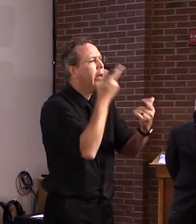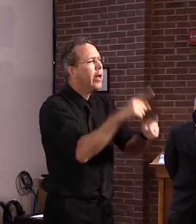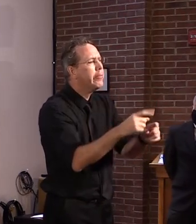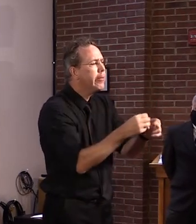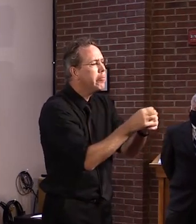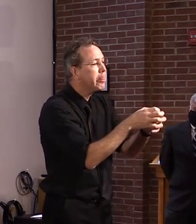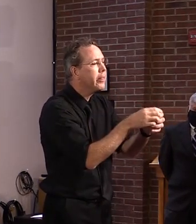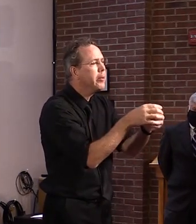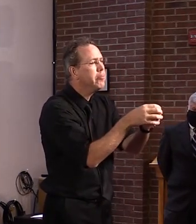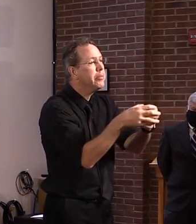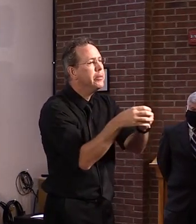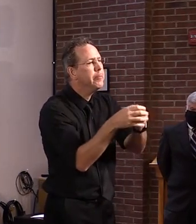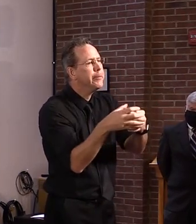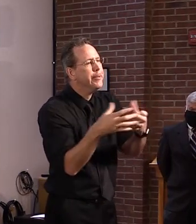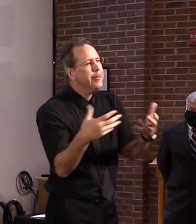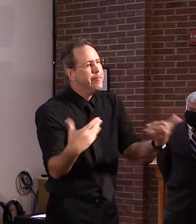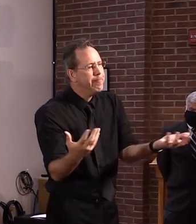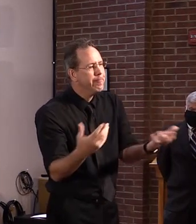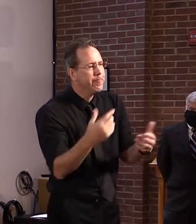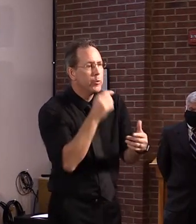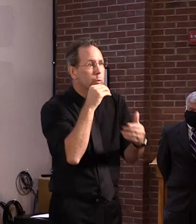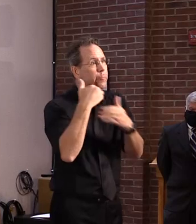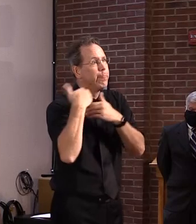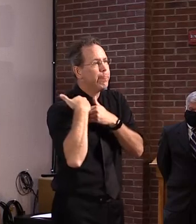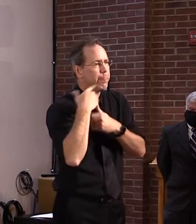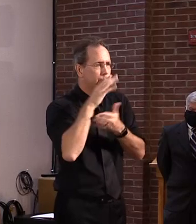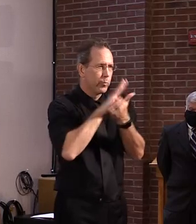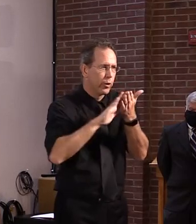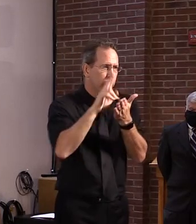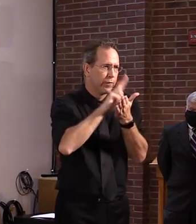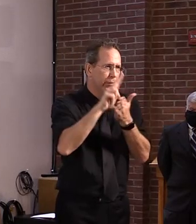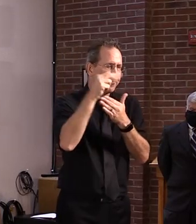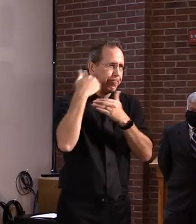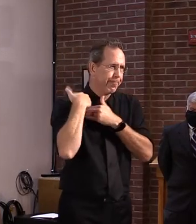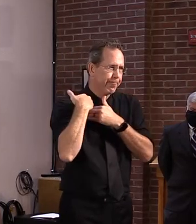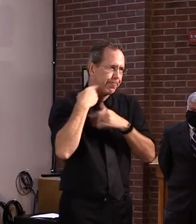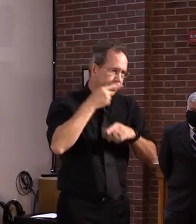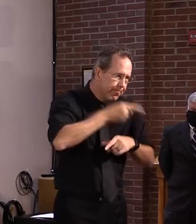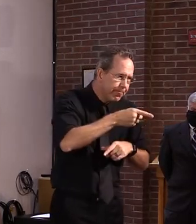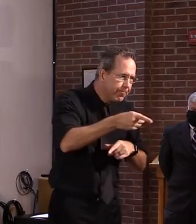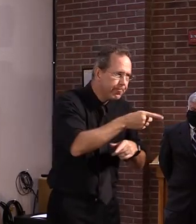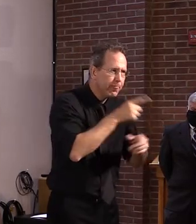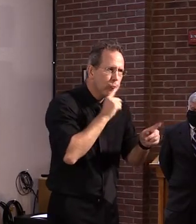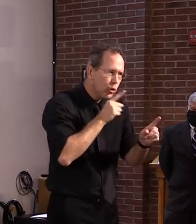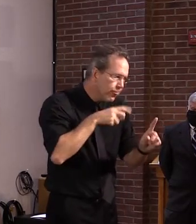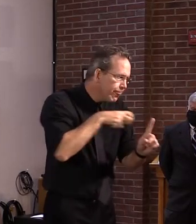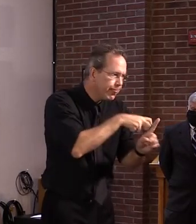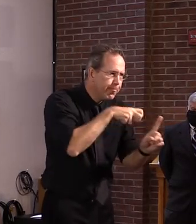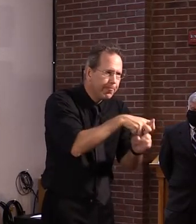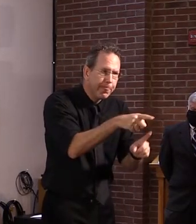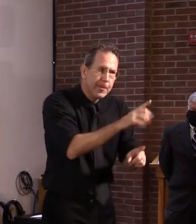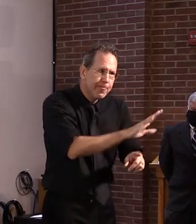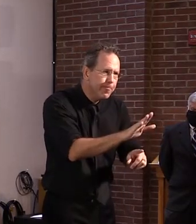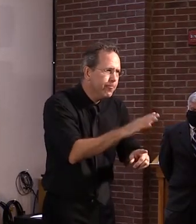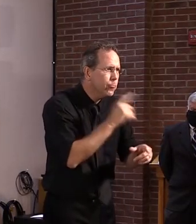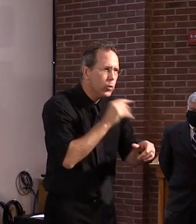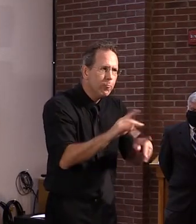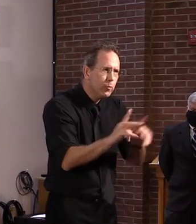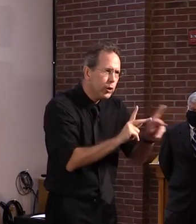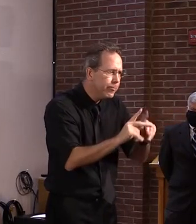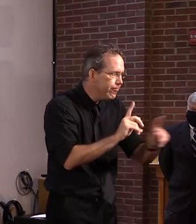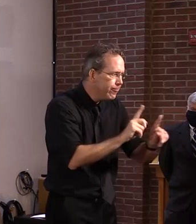colleges and universities, uh, to make sure their students are following the procedures that are in place, uh, to keep everyone safe.